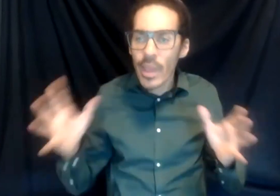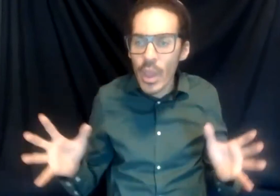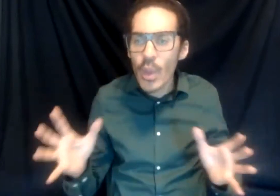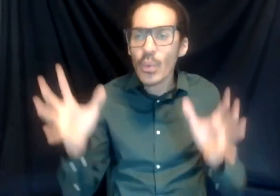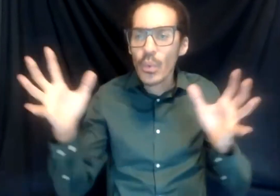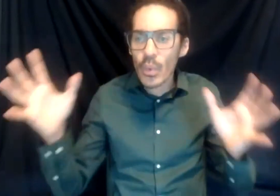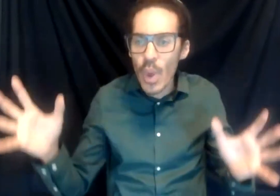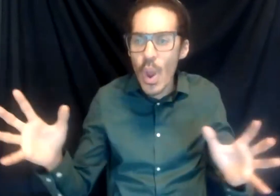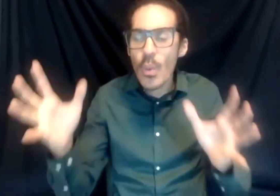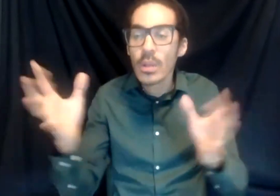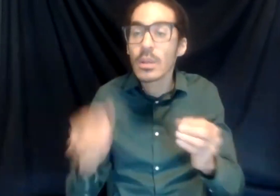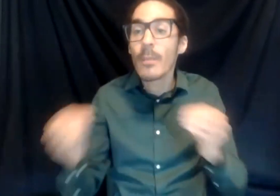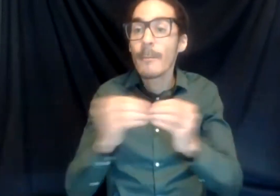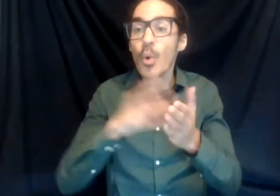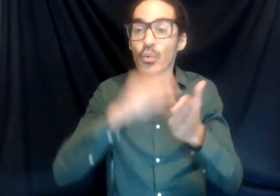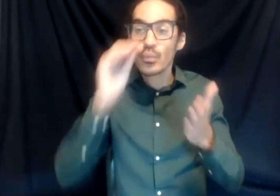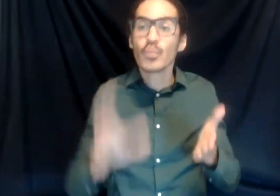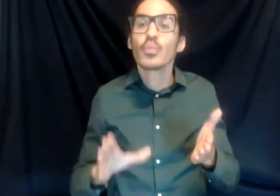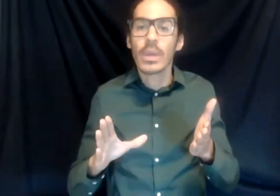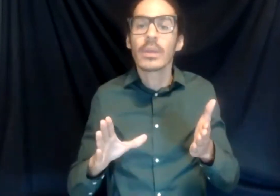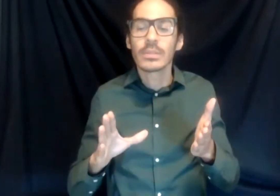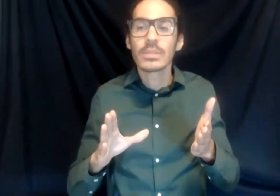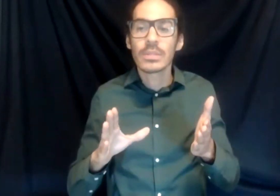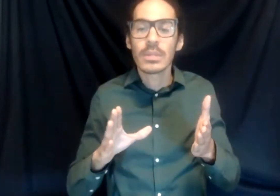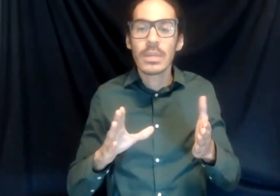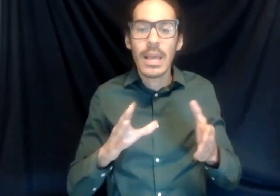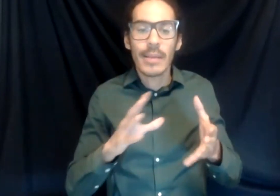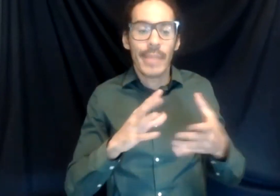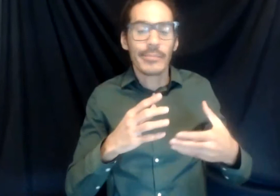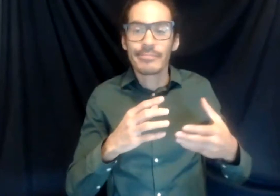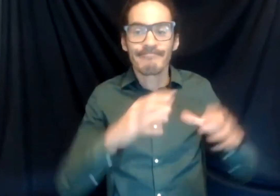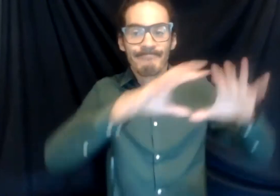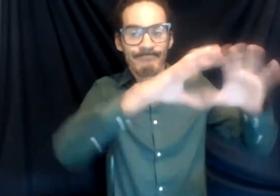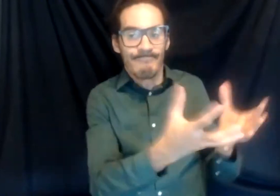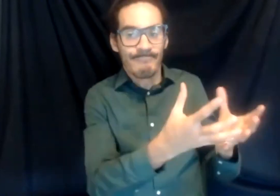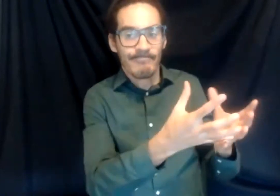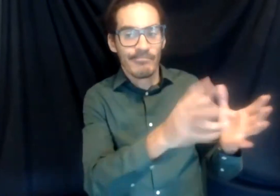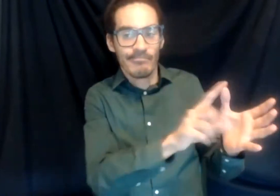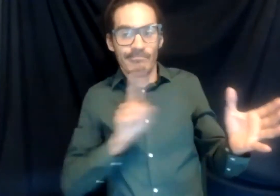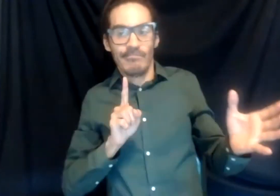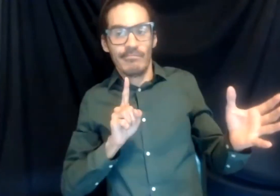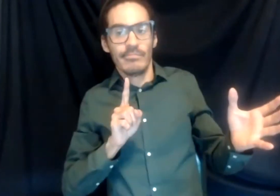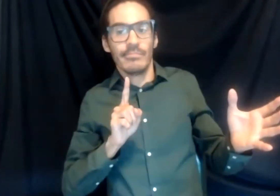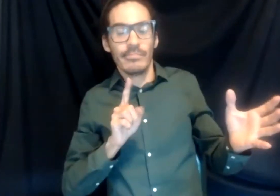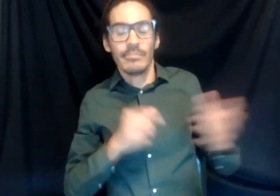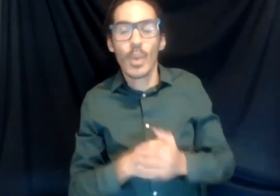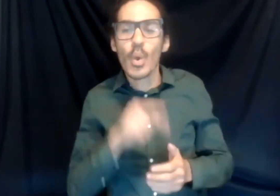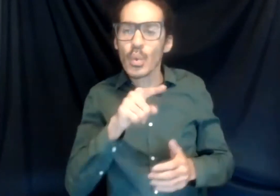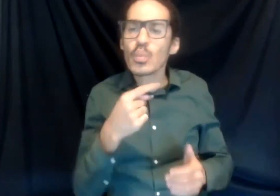students to get outside their bubble, right? You mentioned you have a relatively diverse group and that might not be the